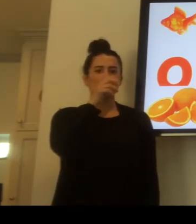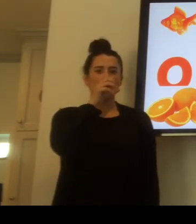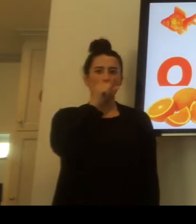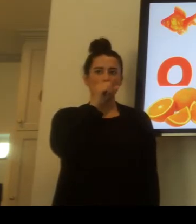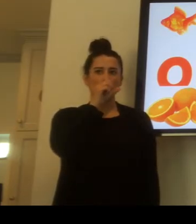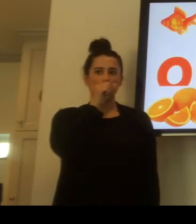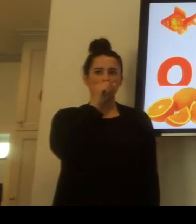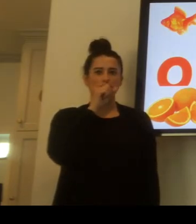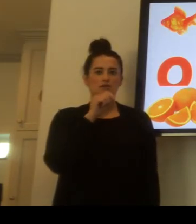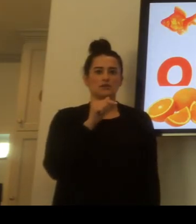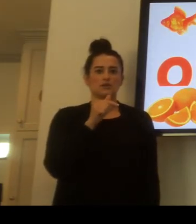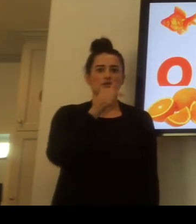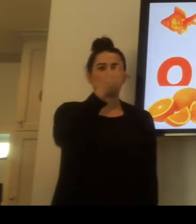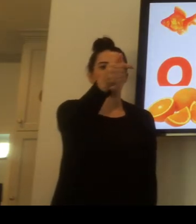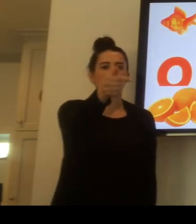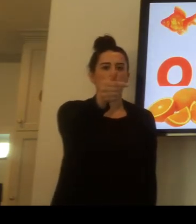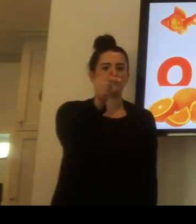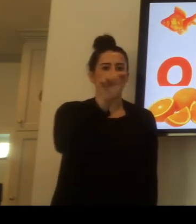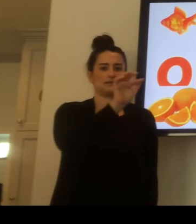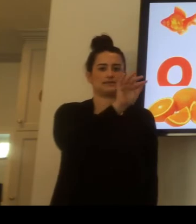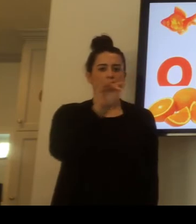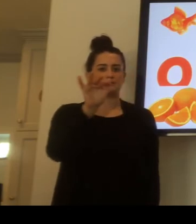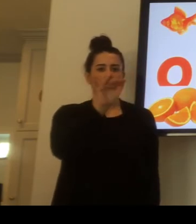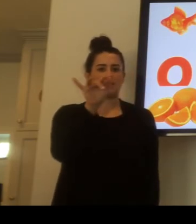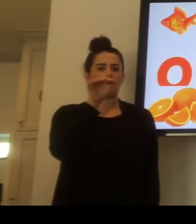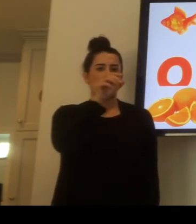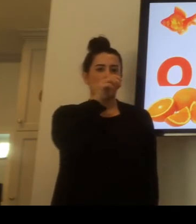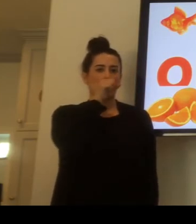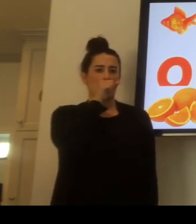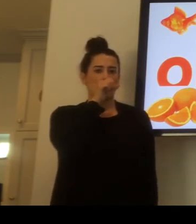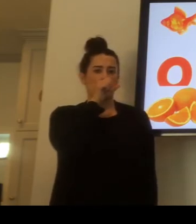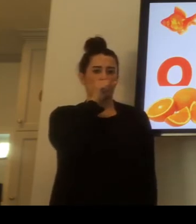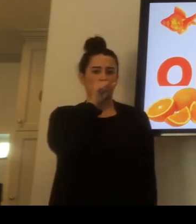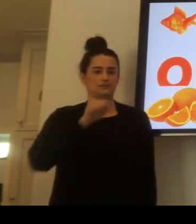Orange. Your turn. Spell the word, orange.